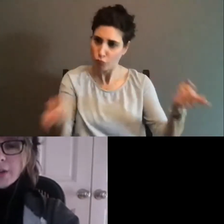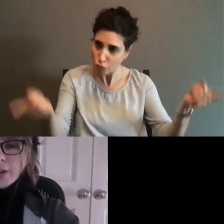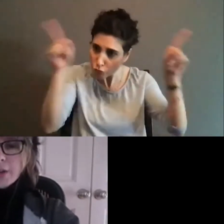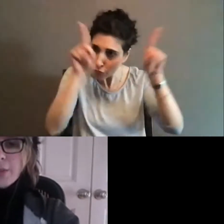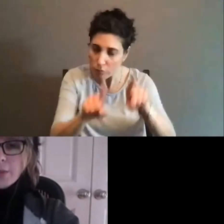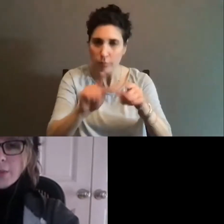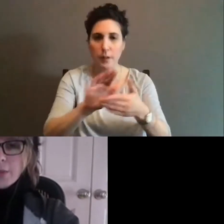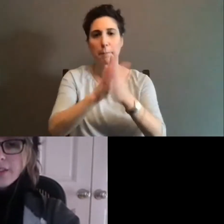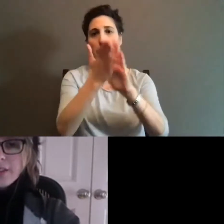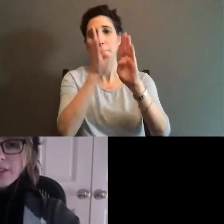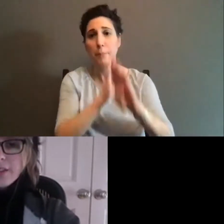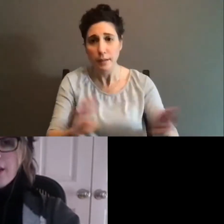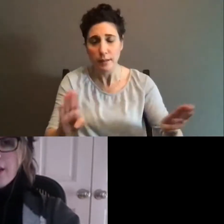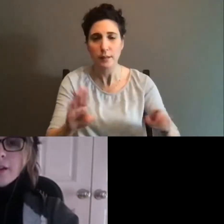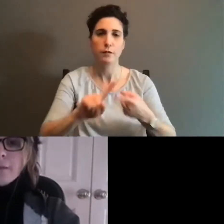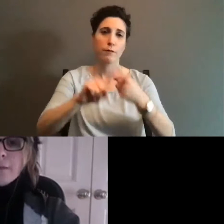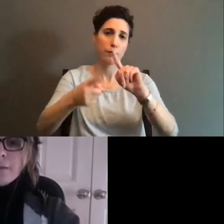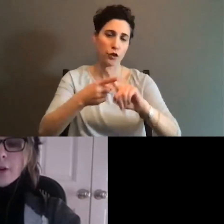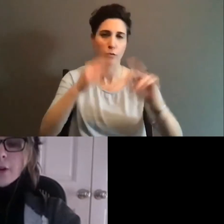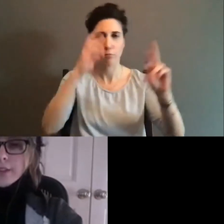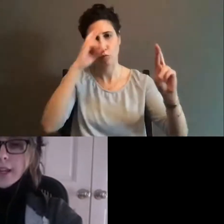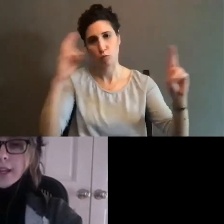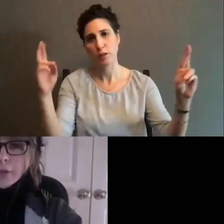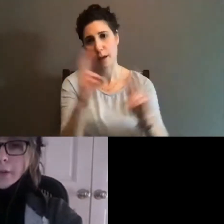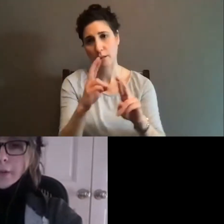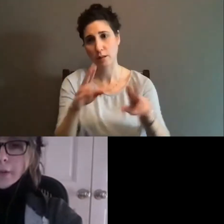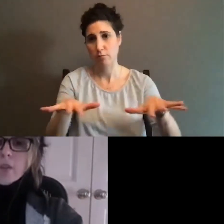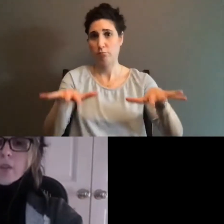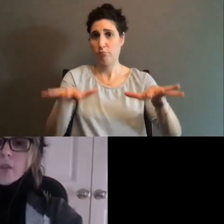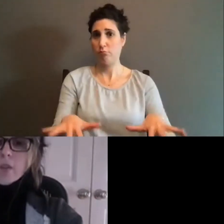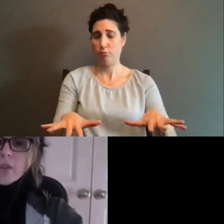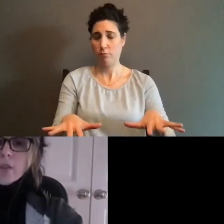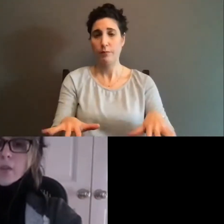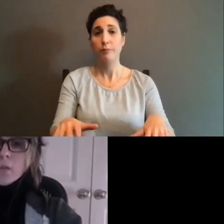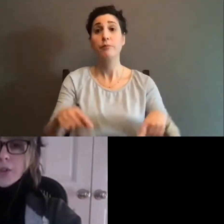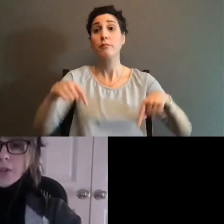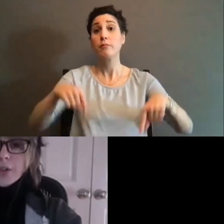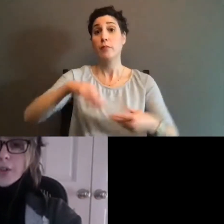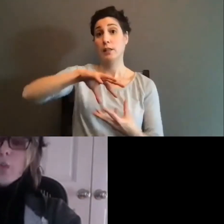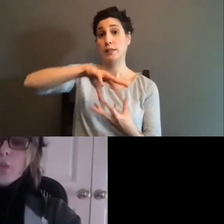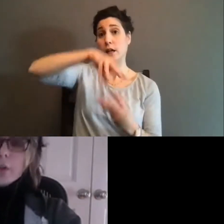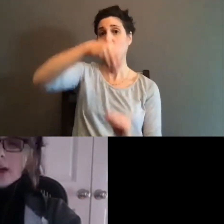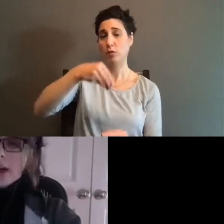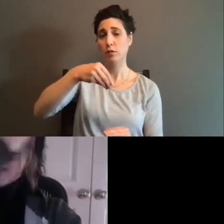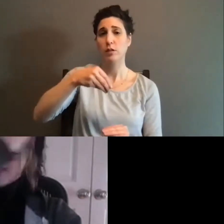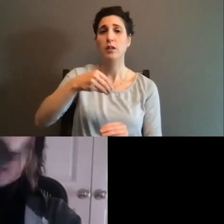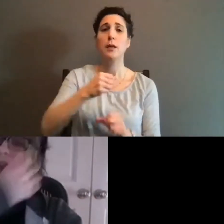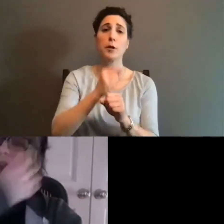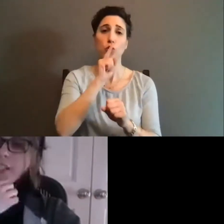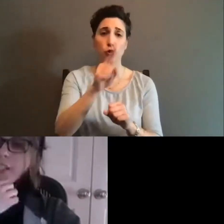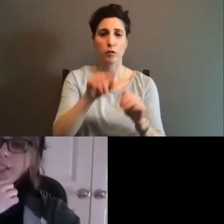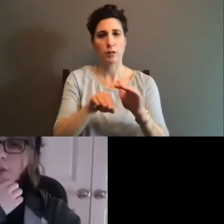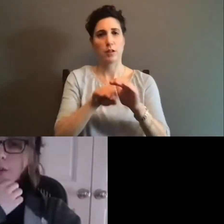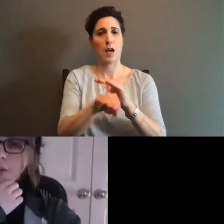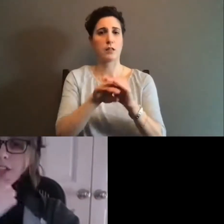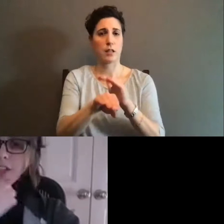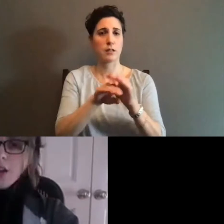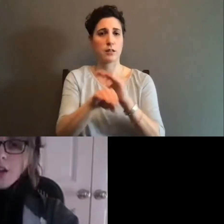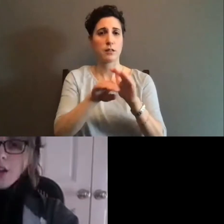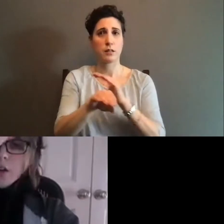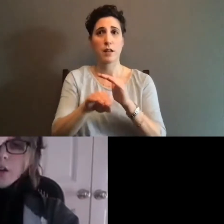peace, friendship, and respect. For us at Tangled, we want to ensure the work of access and